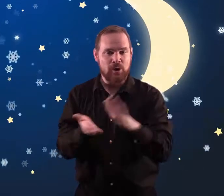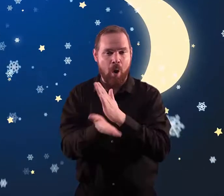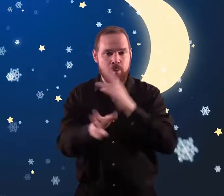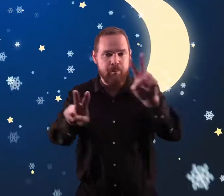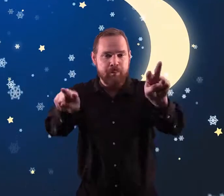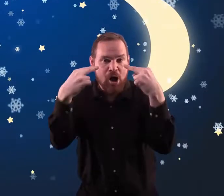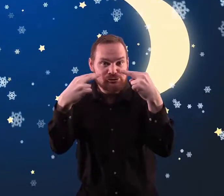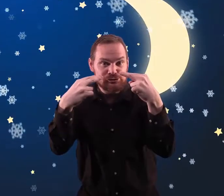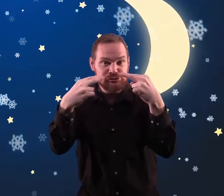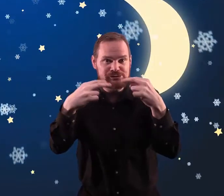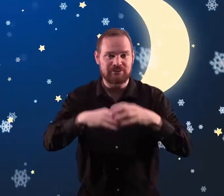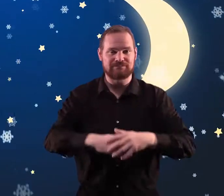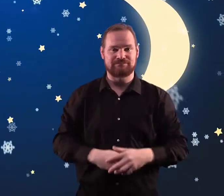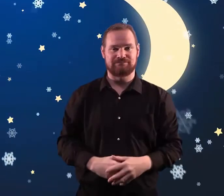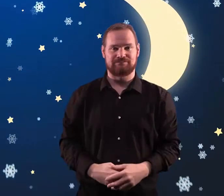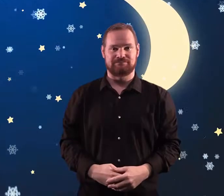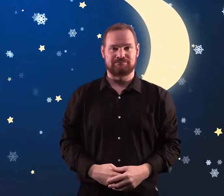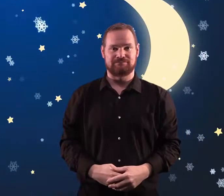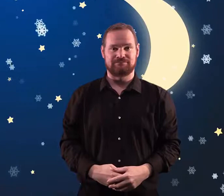How exciting. I hope you all enjoy watching.